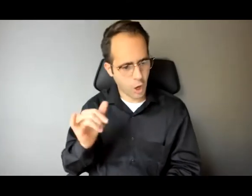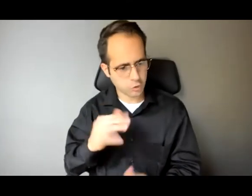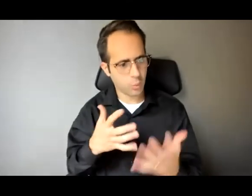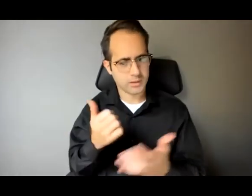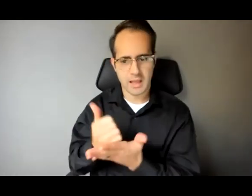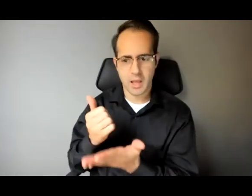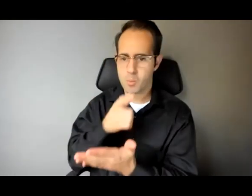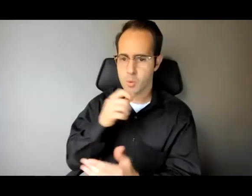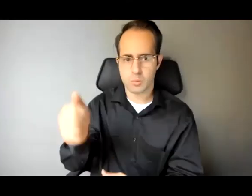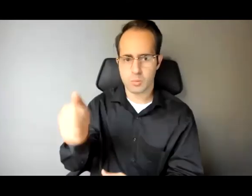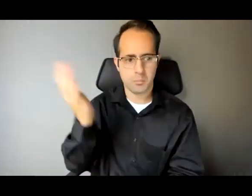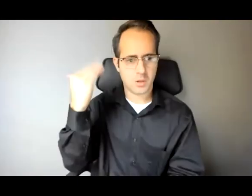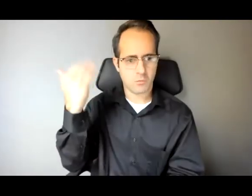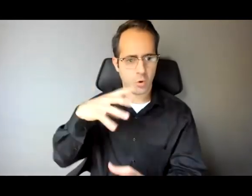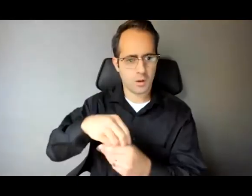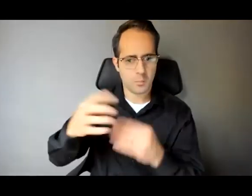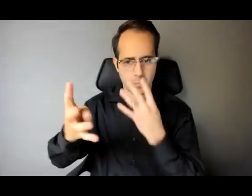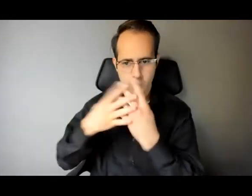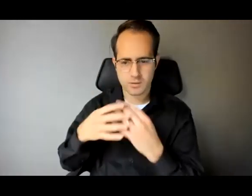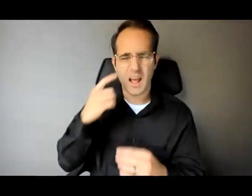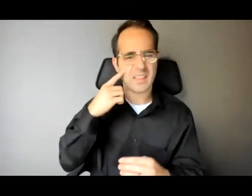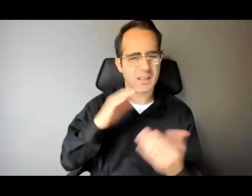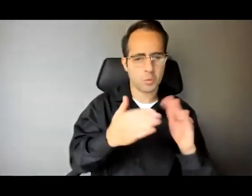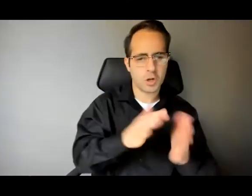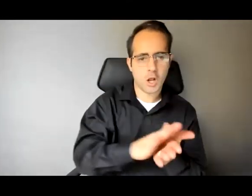them are and you guys clearly have a model that people can learn from